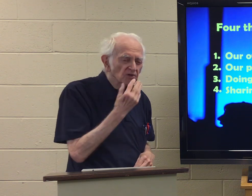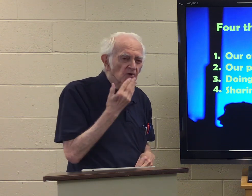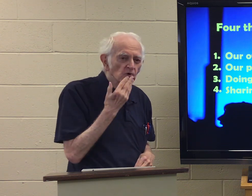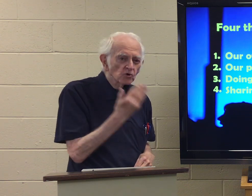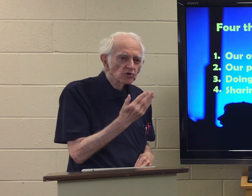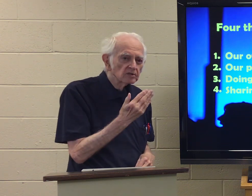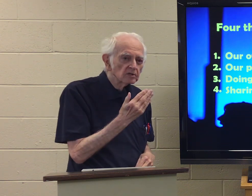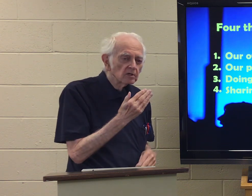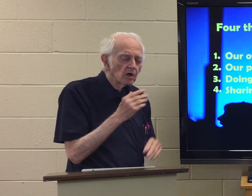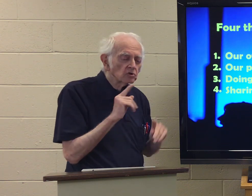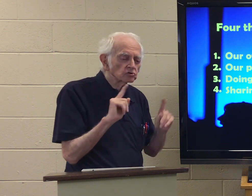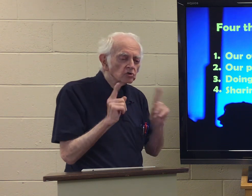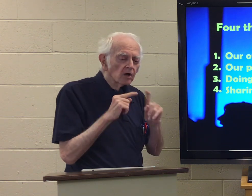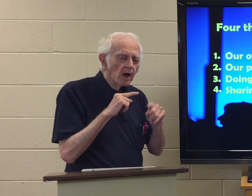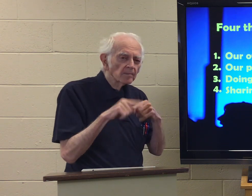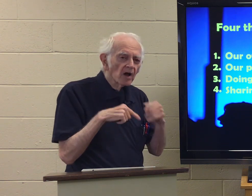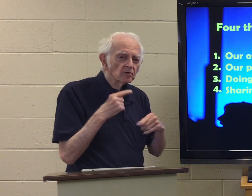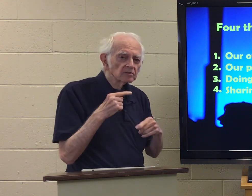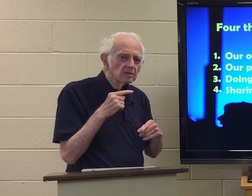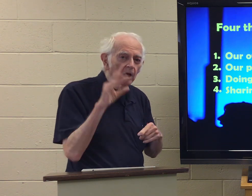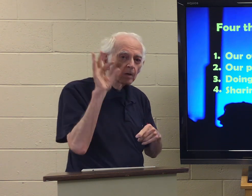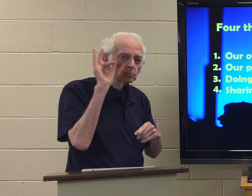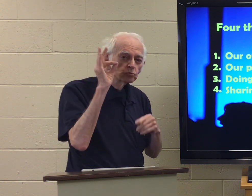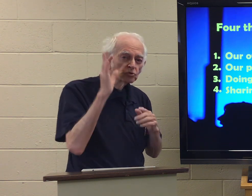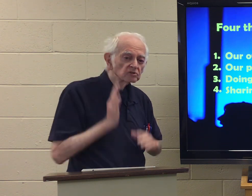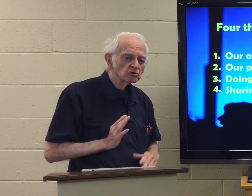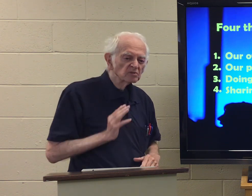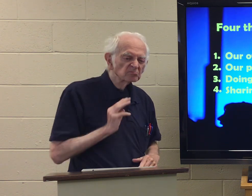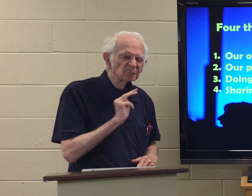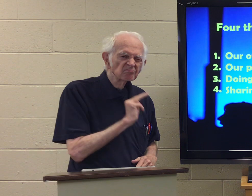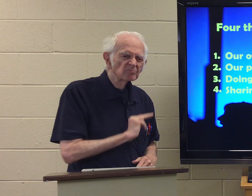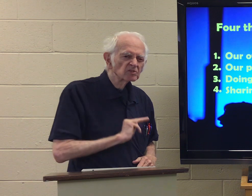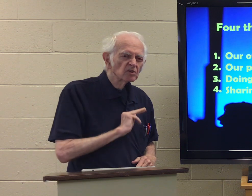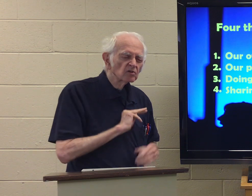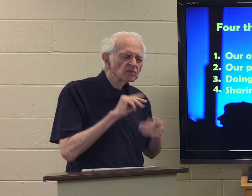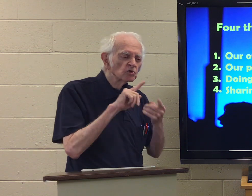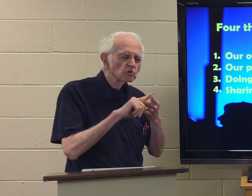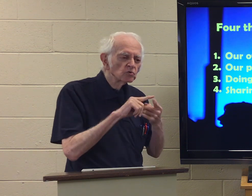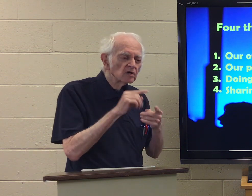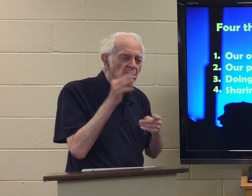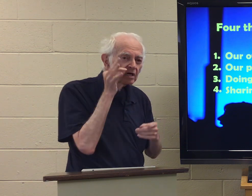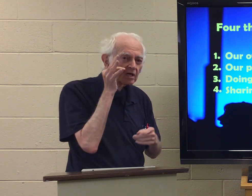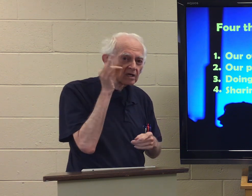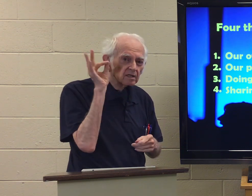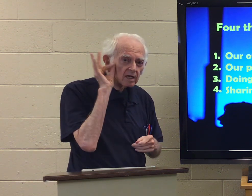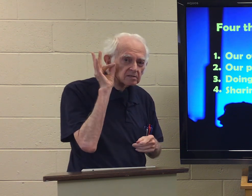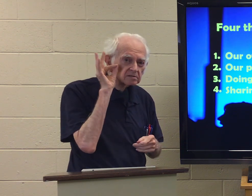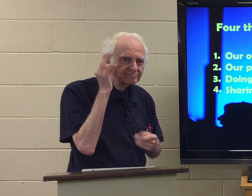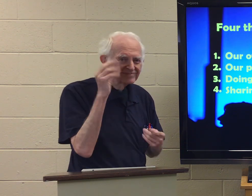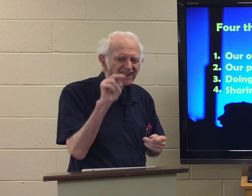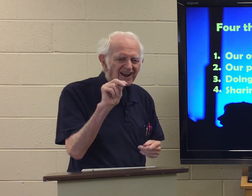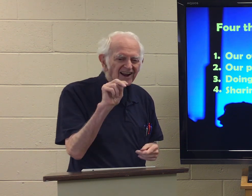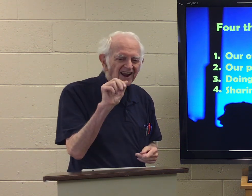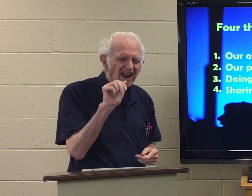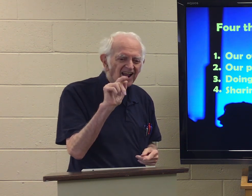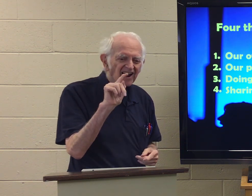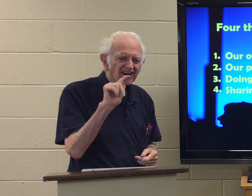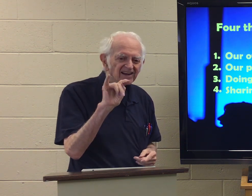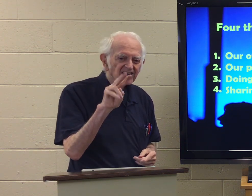It sounds pretty good. Talking about the preachers, or missionaries, to India. The